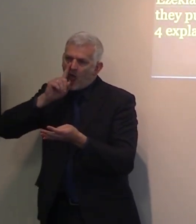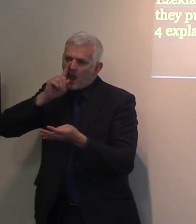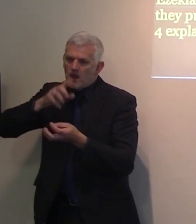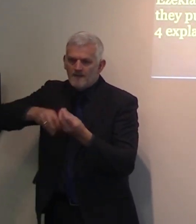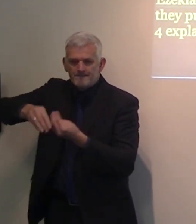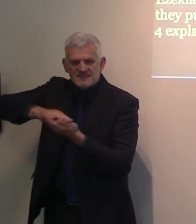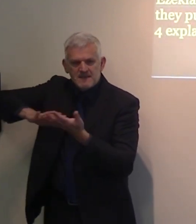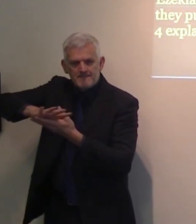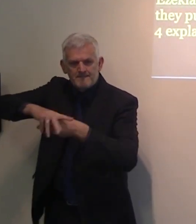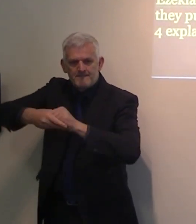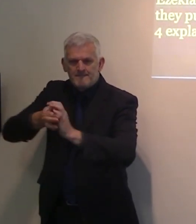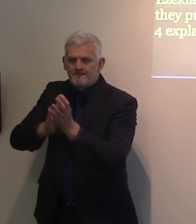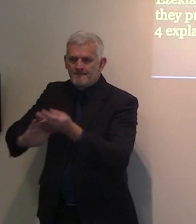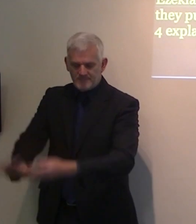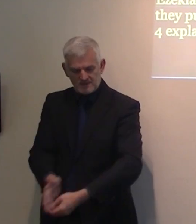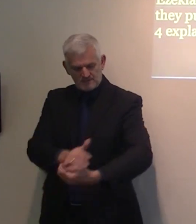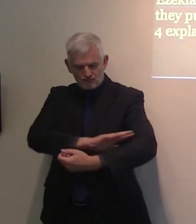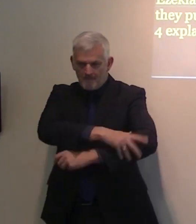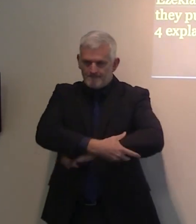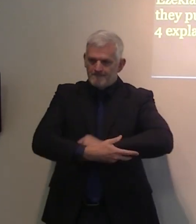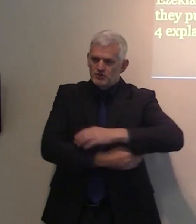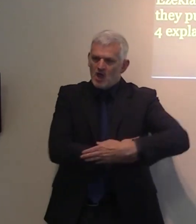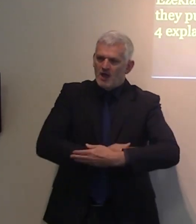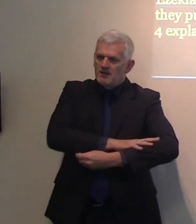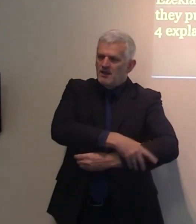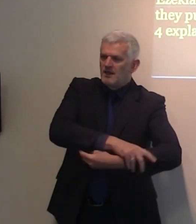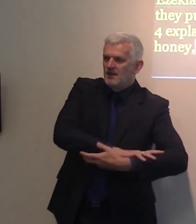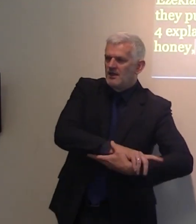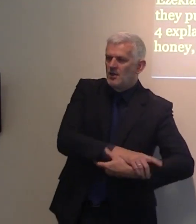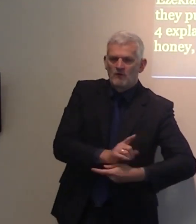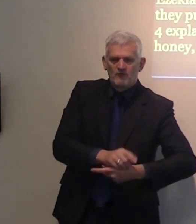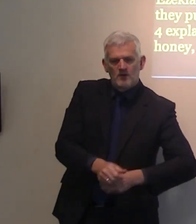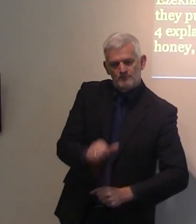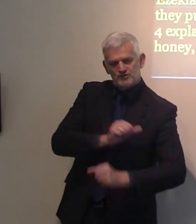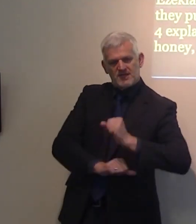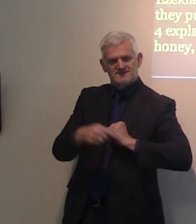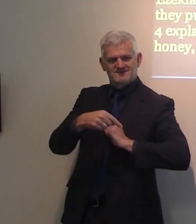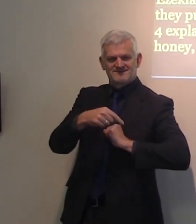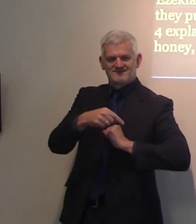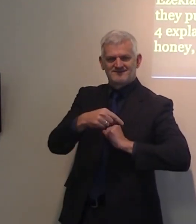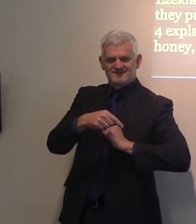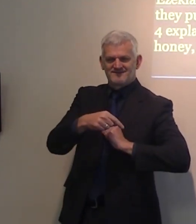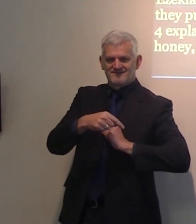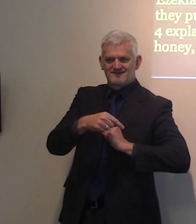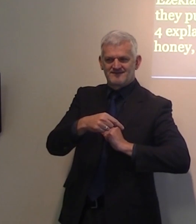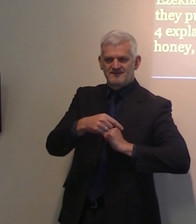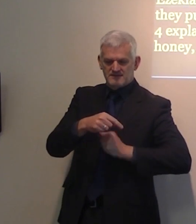they will rub the child in order to protect the child, and it cleanses, it washes